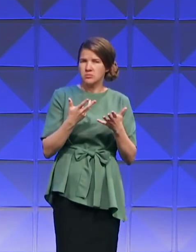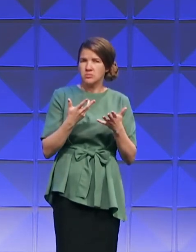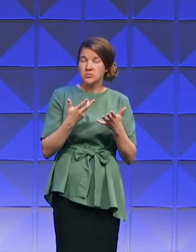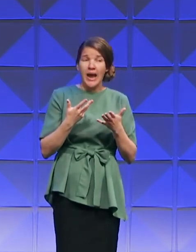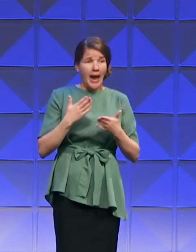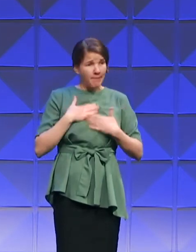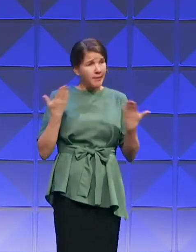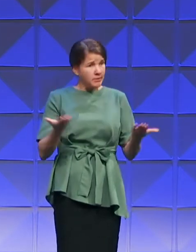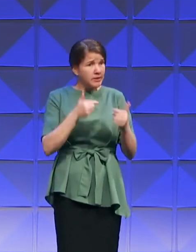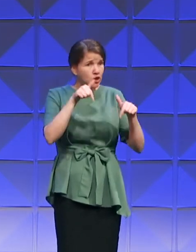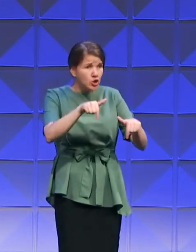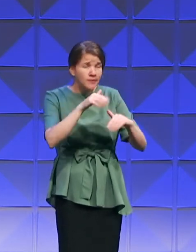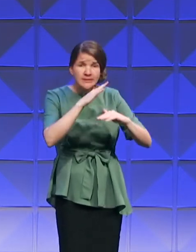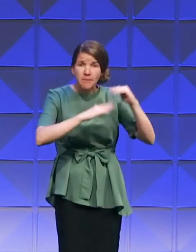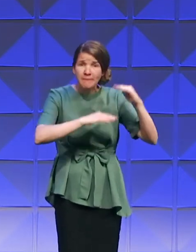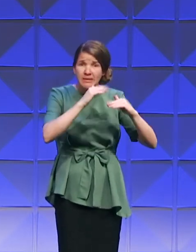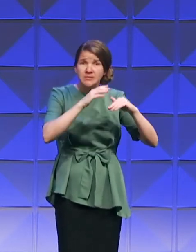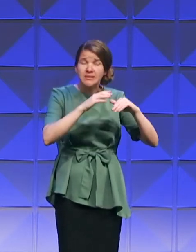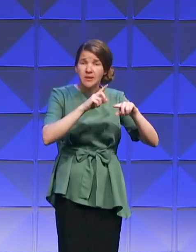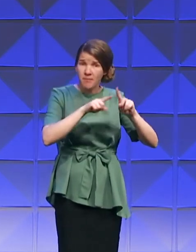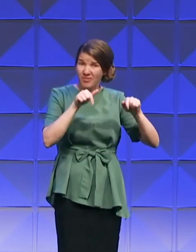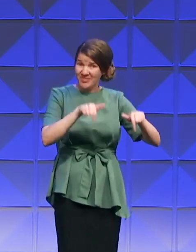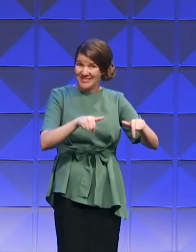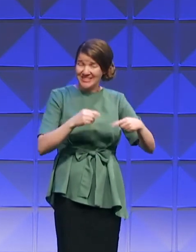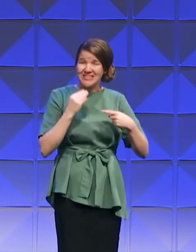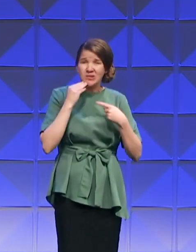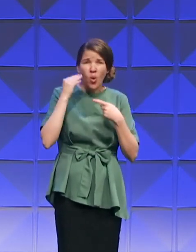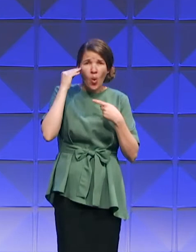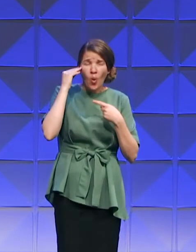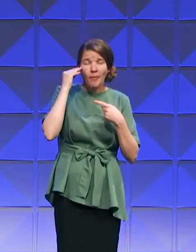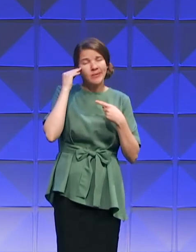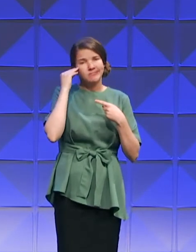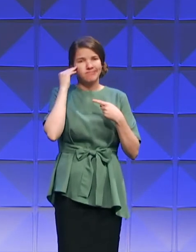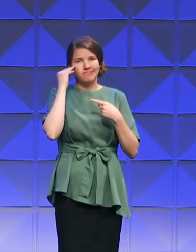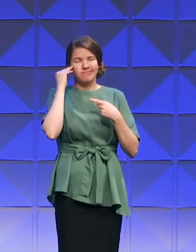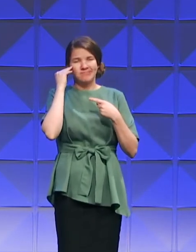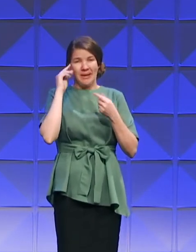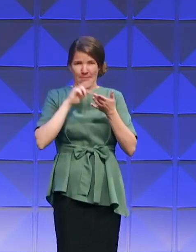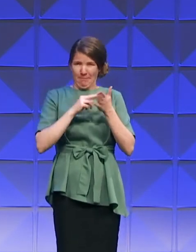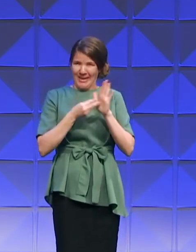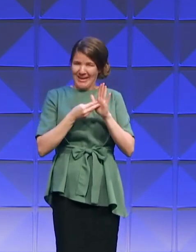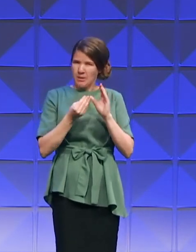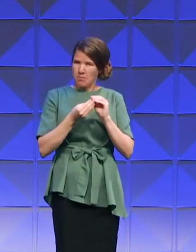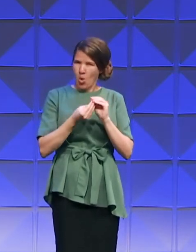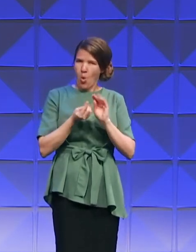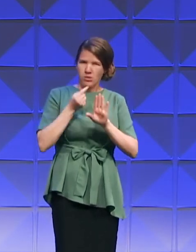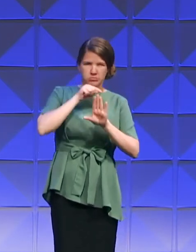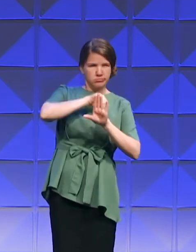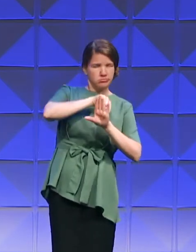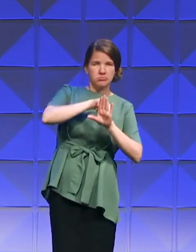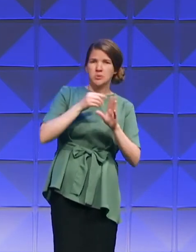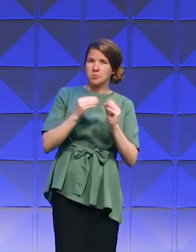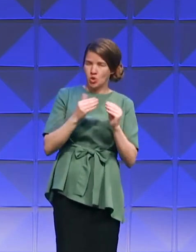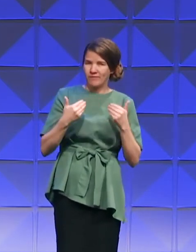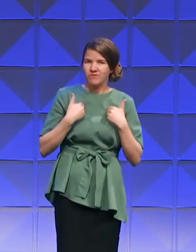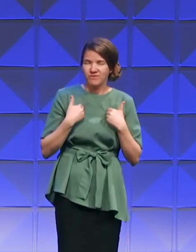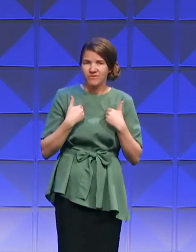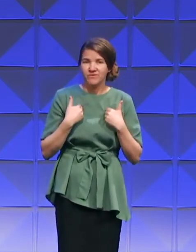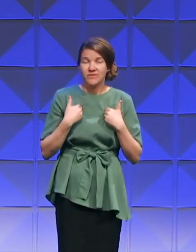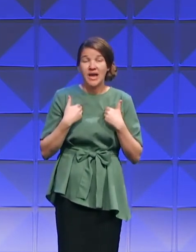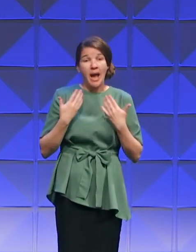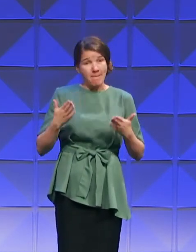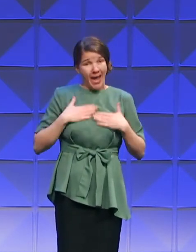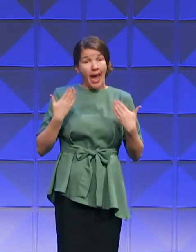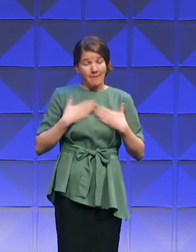is not really home. It's deeper than that. I'm glad to be in this 502